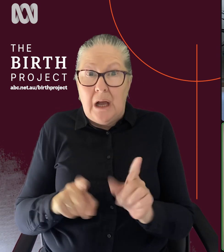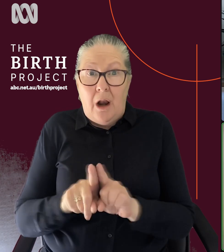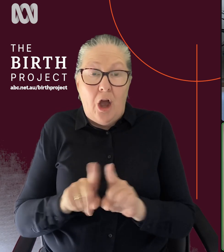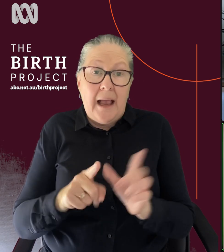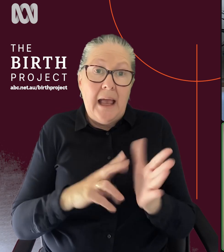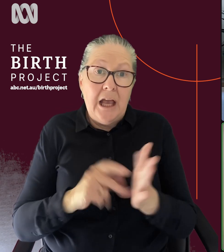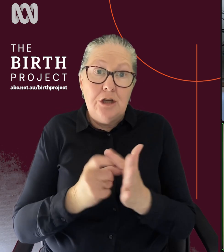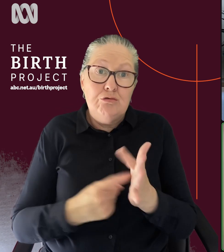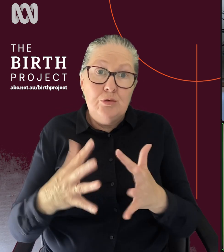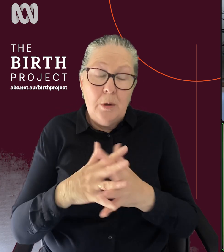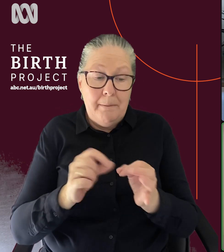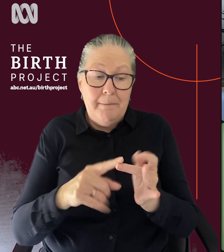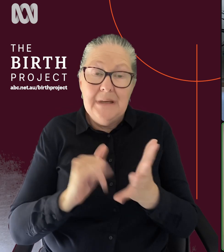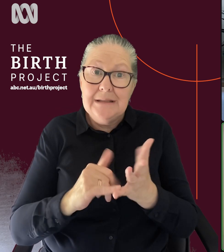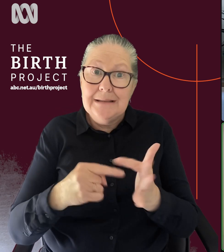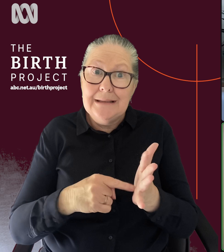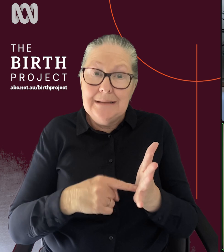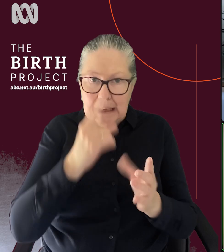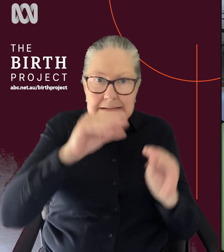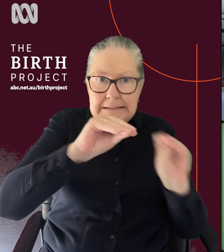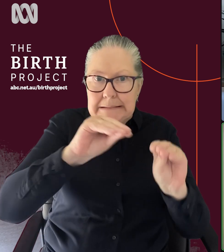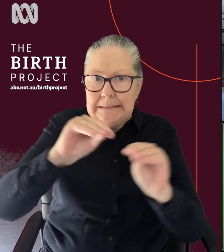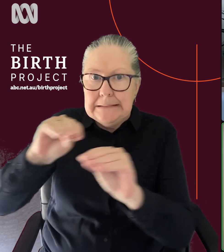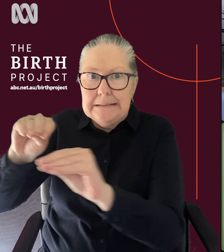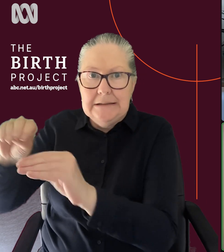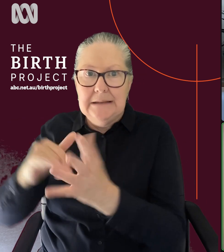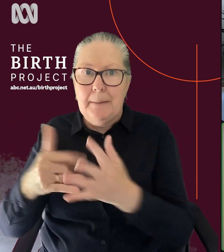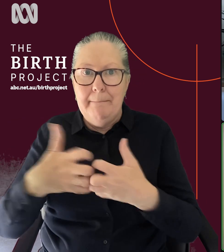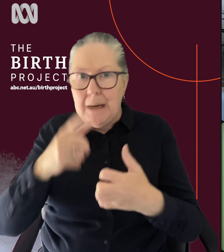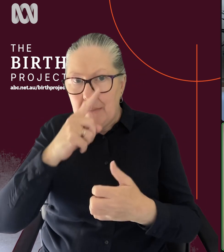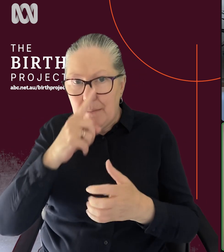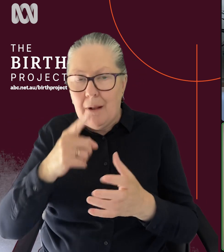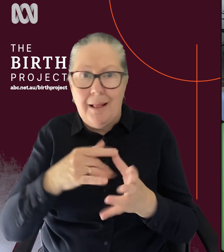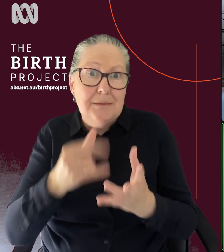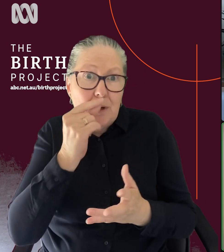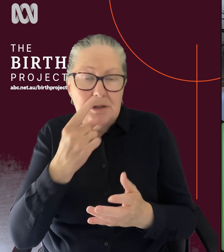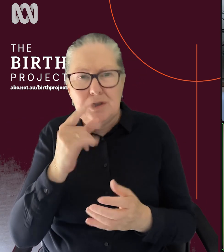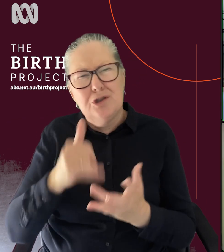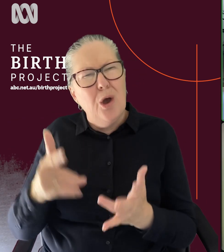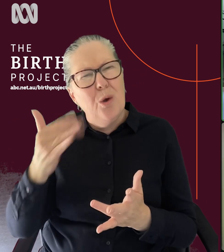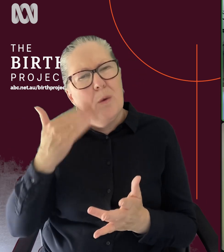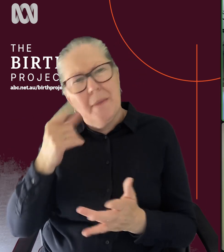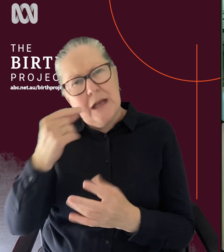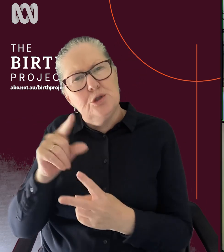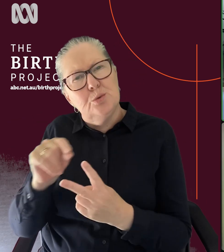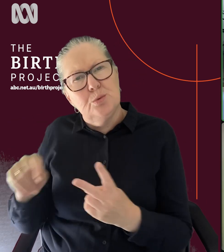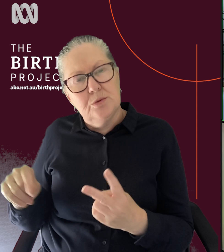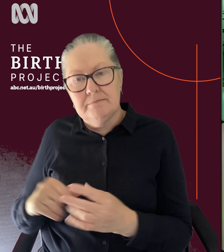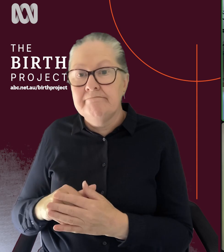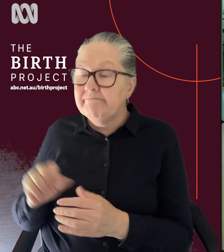Bissett's, um, can teach as many people as possible so that women have choices and options. Yeah. And look at some of the stats, three to 5%